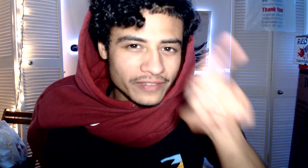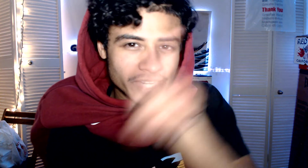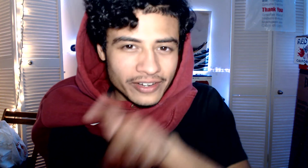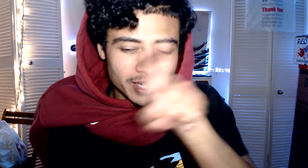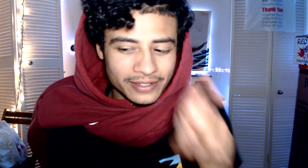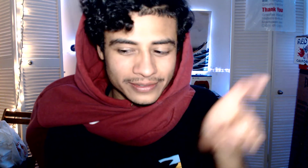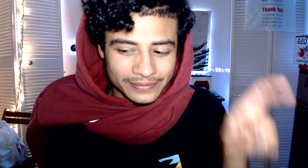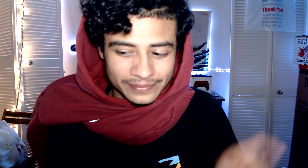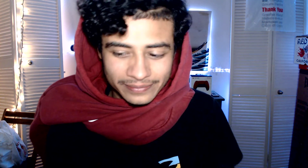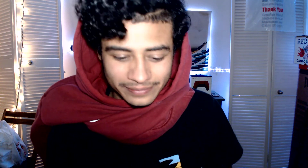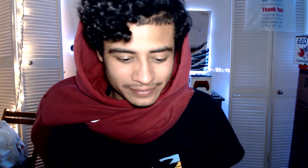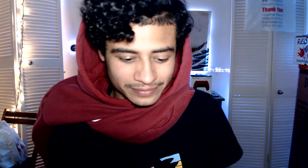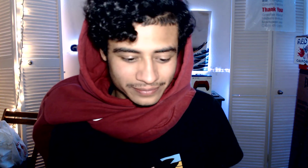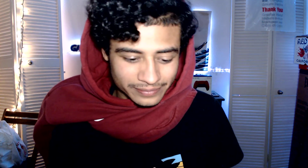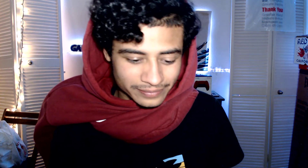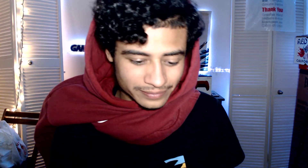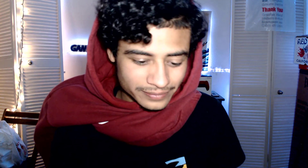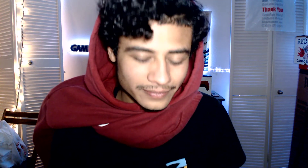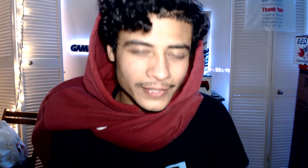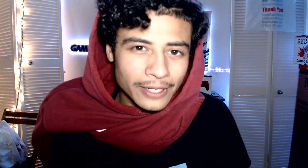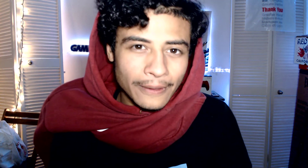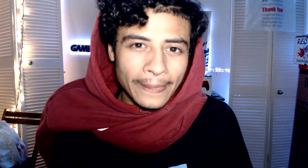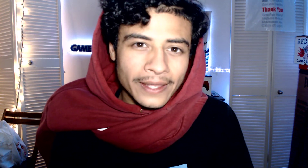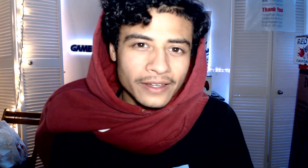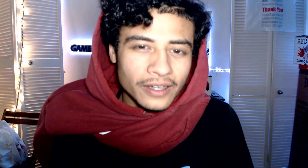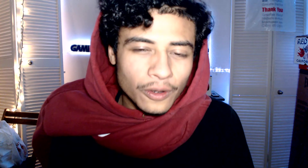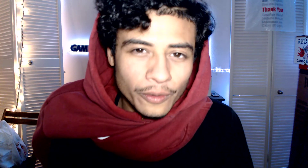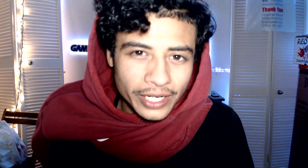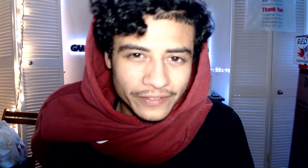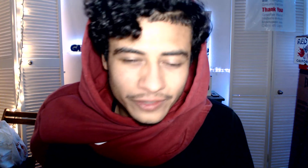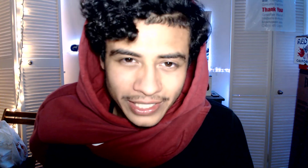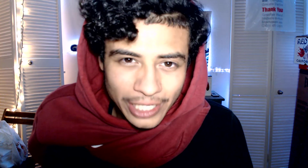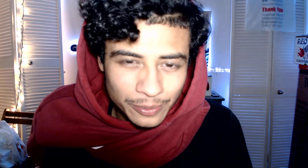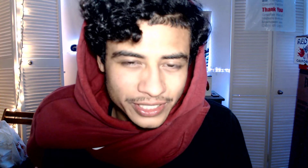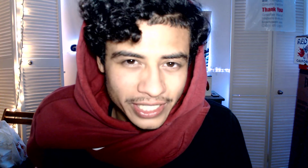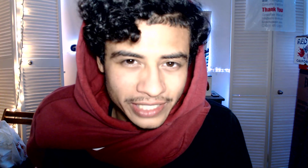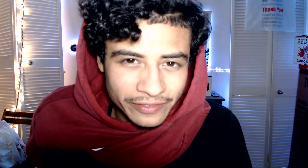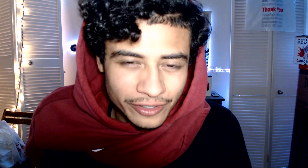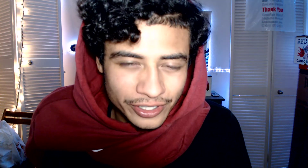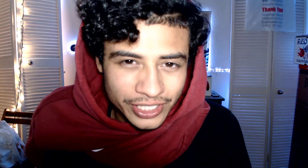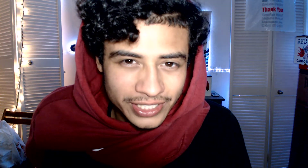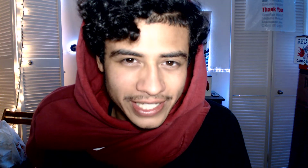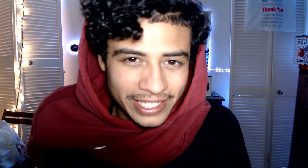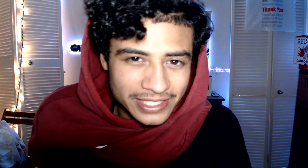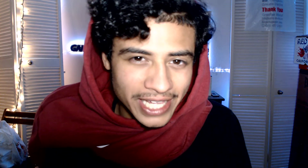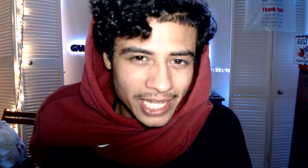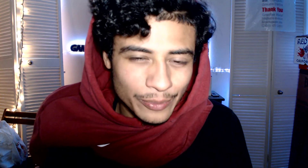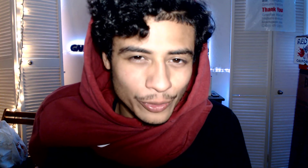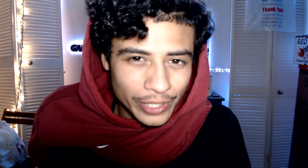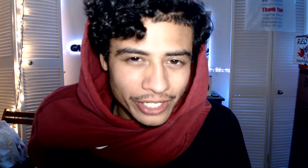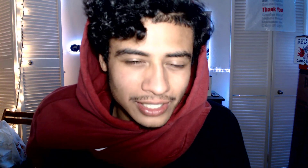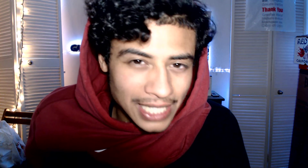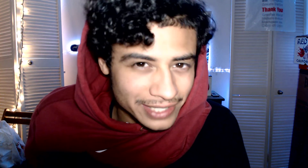hearing or if you need help studying for just an exam or one of your classes